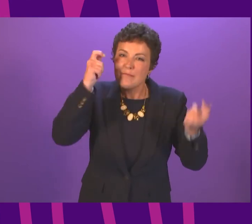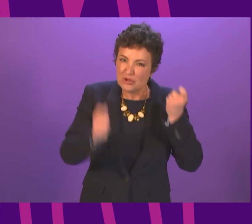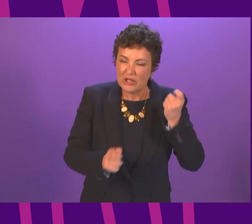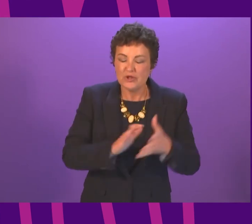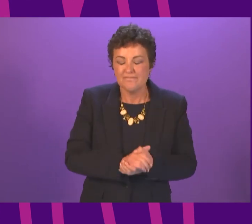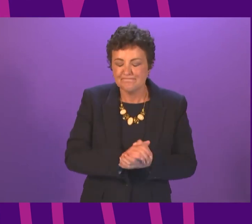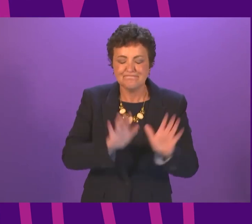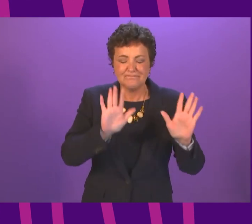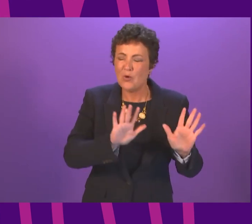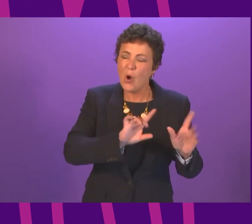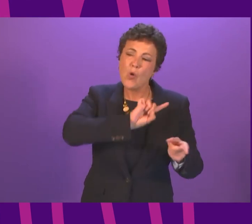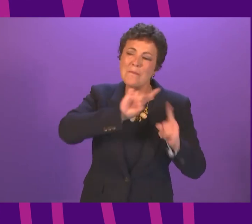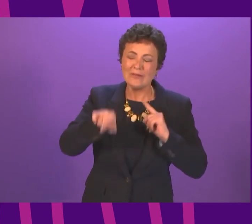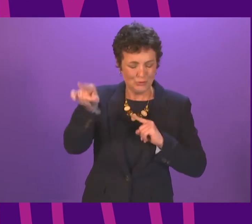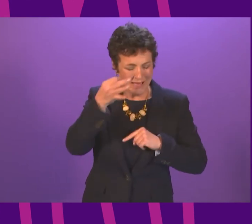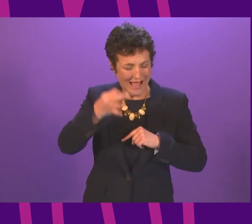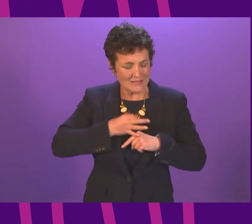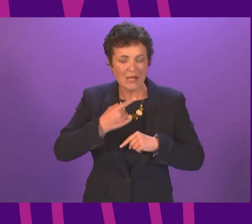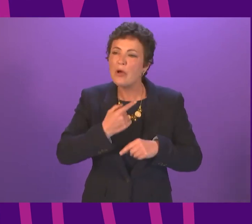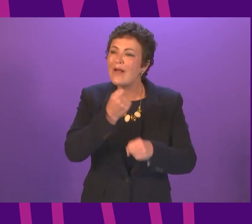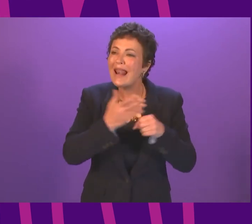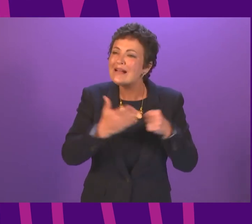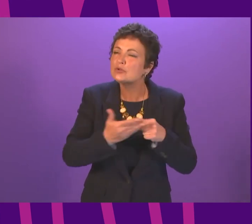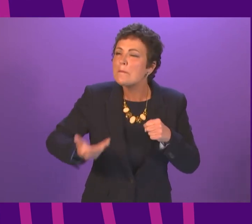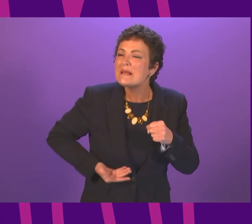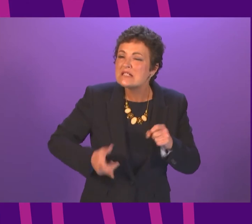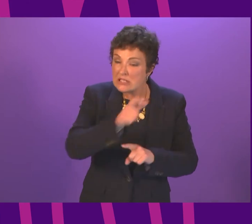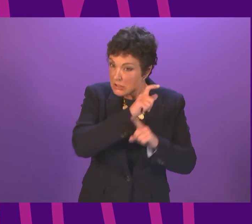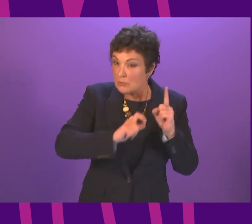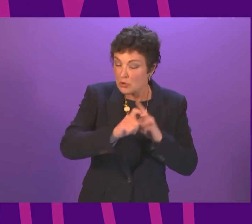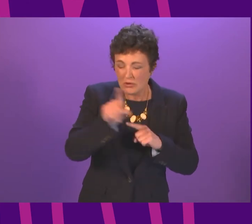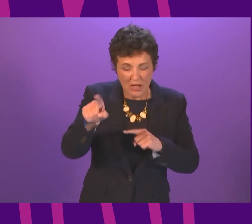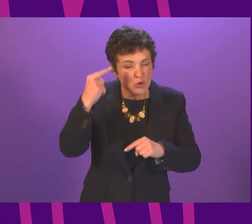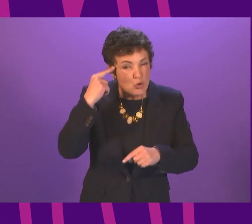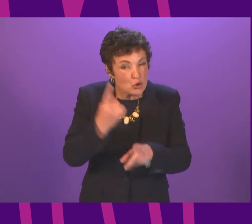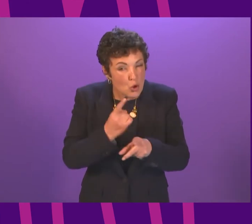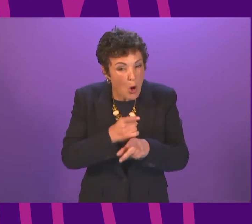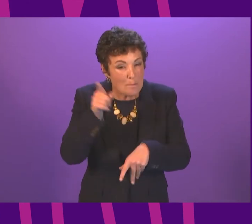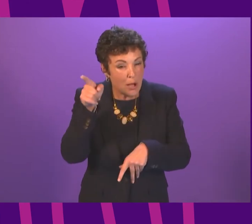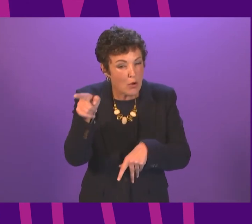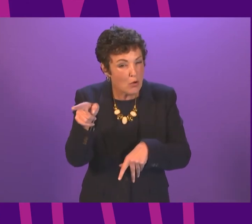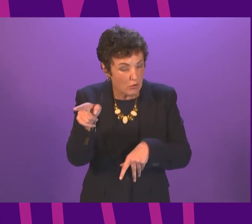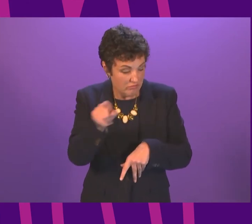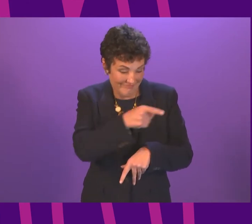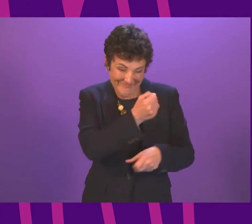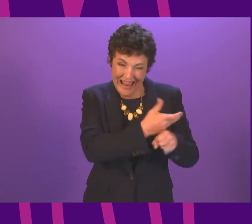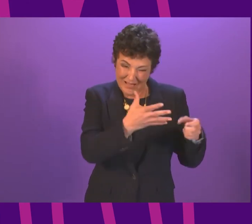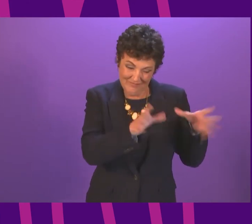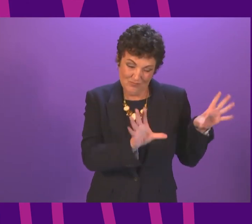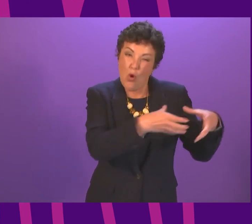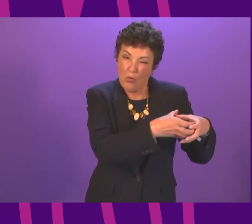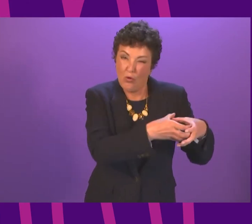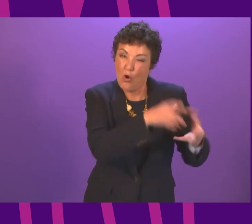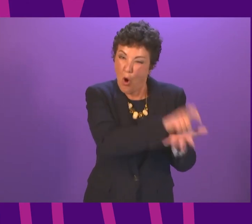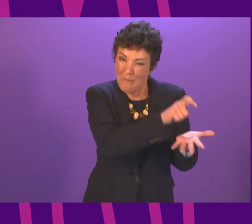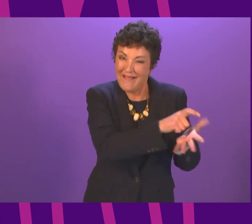about the Glasgow business community, the Glasgow Chambers of Commerce, I believe Stuart Patrick himself was on a call with the Deputy First Minister